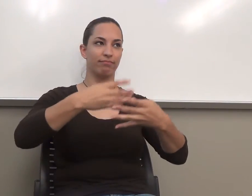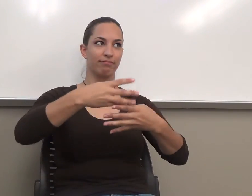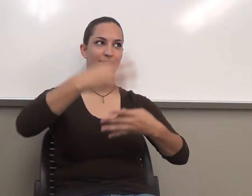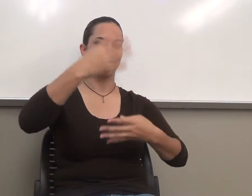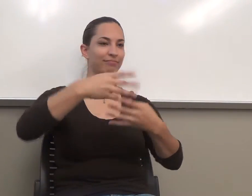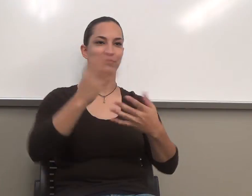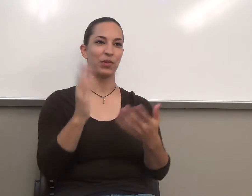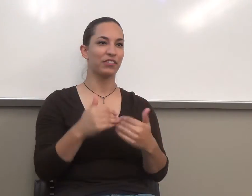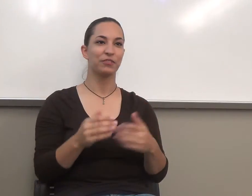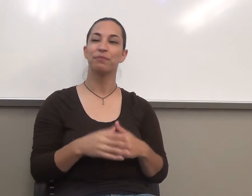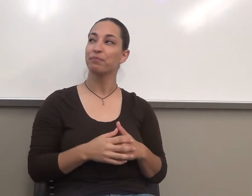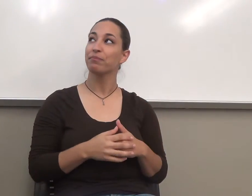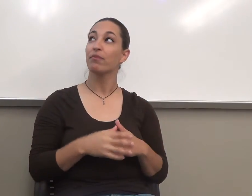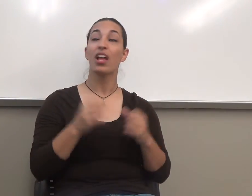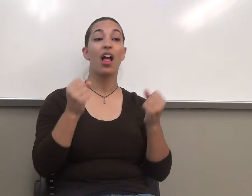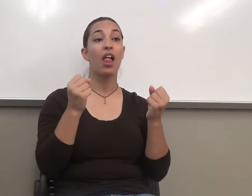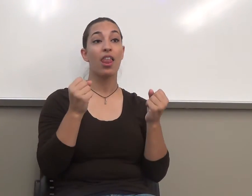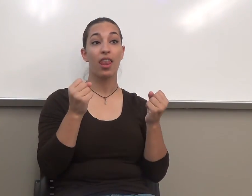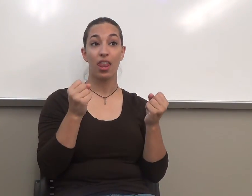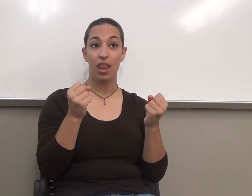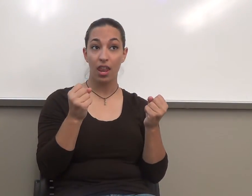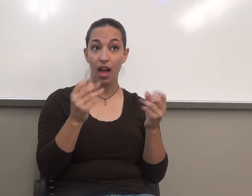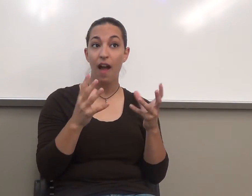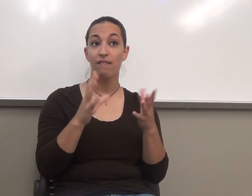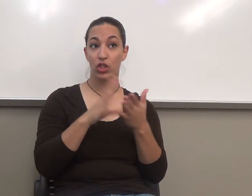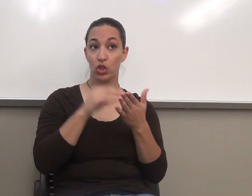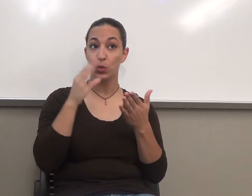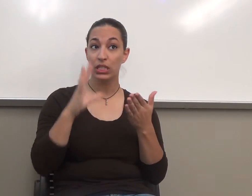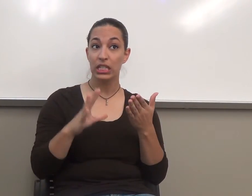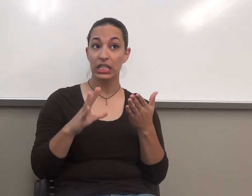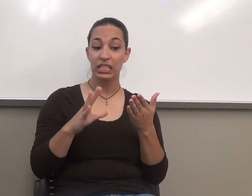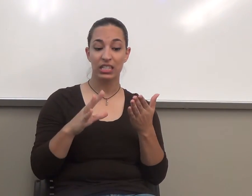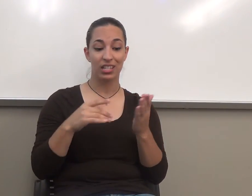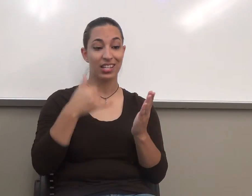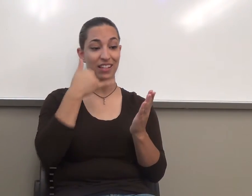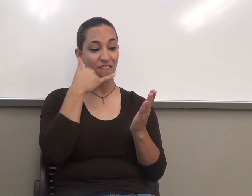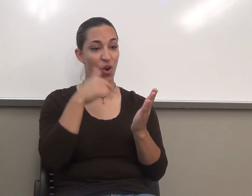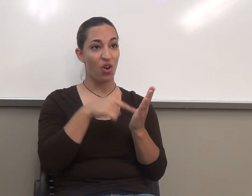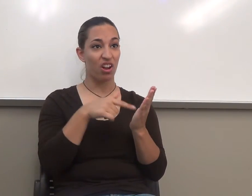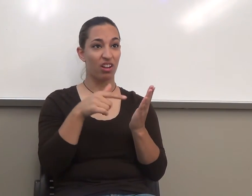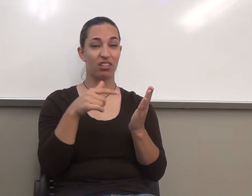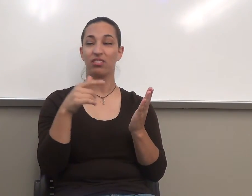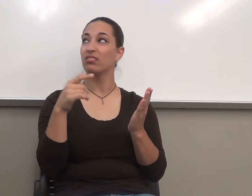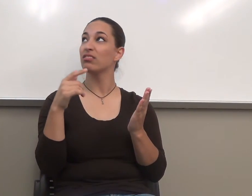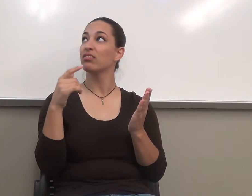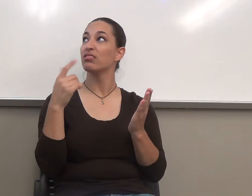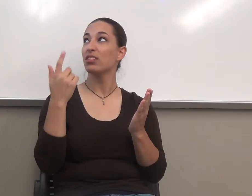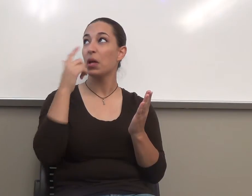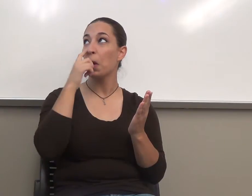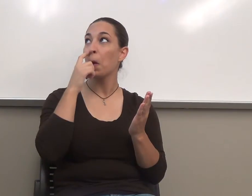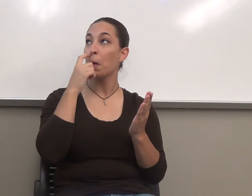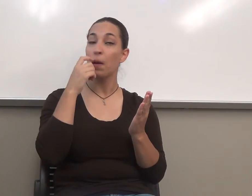this is your computer. You know, this is what you use for your computer. So